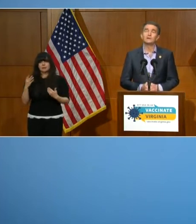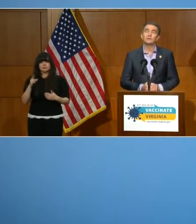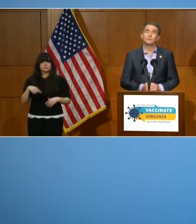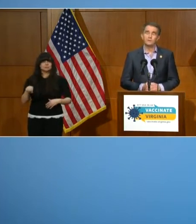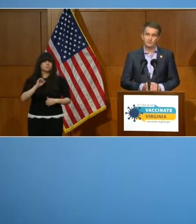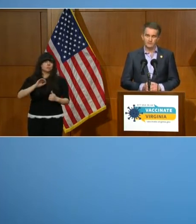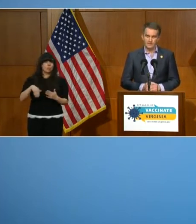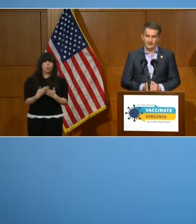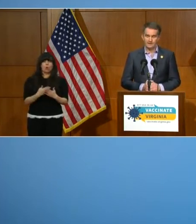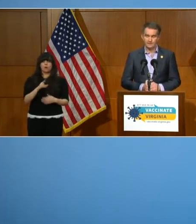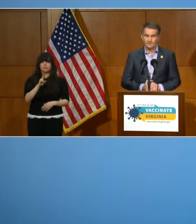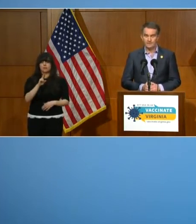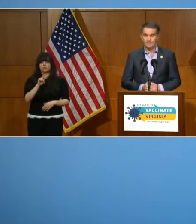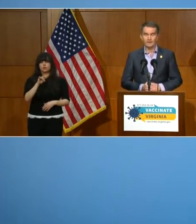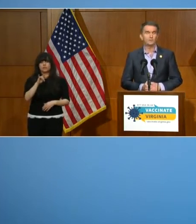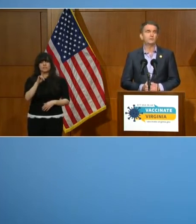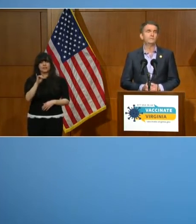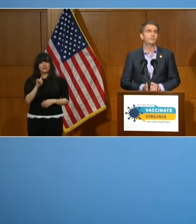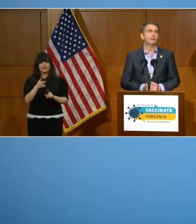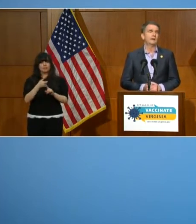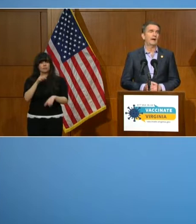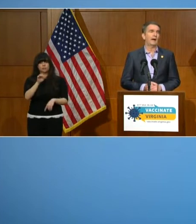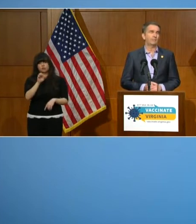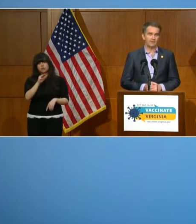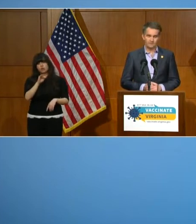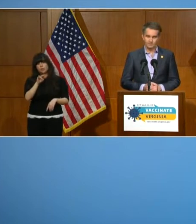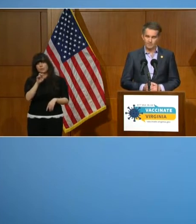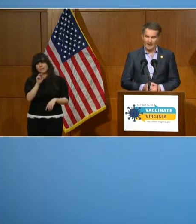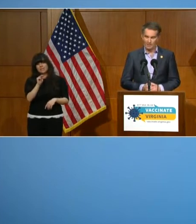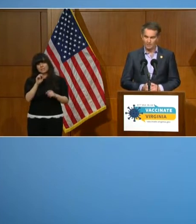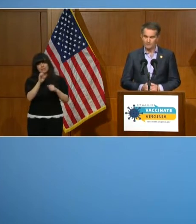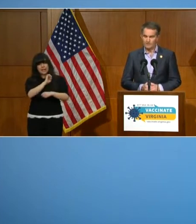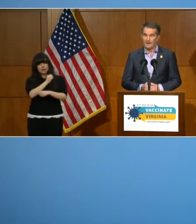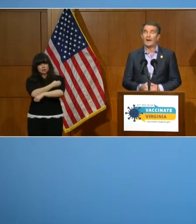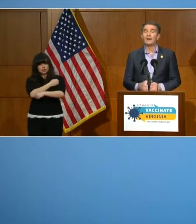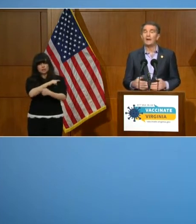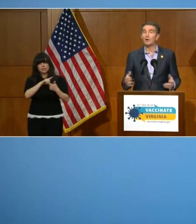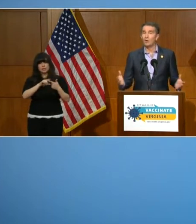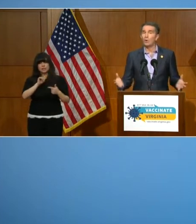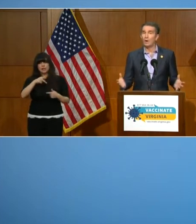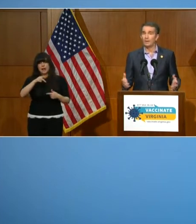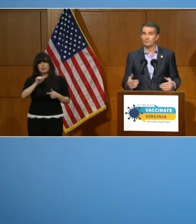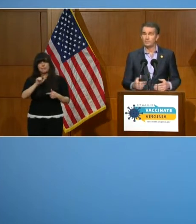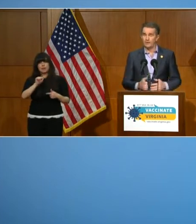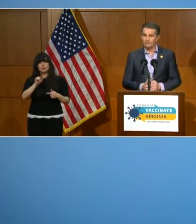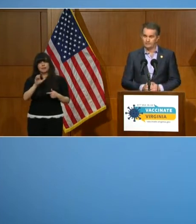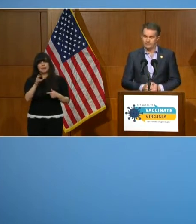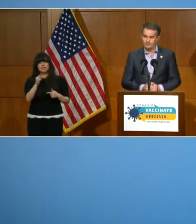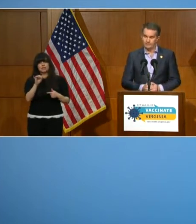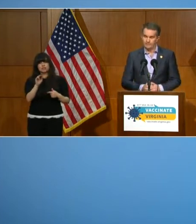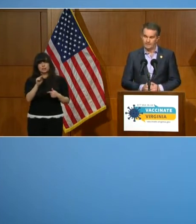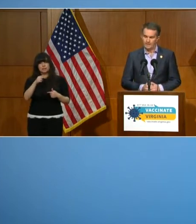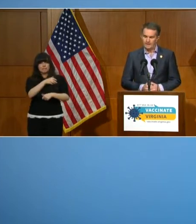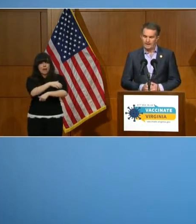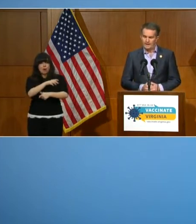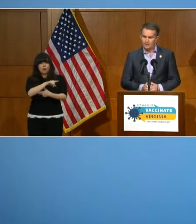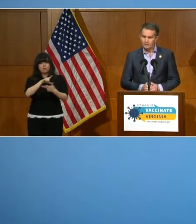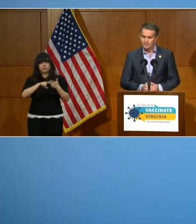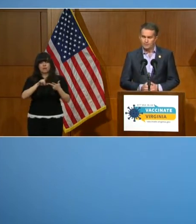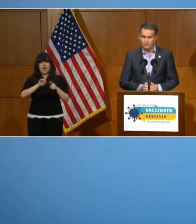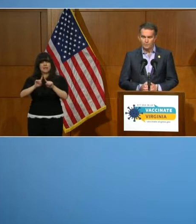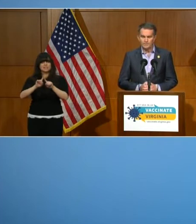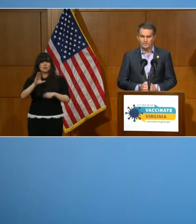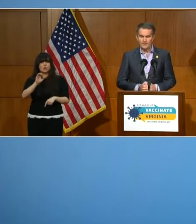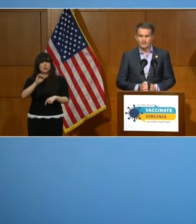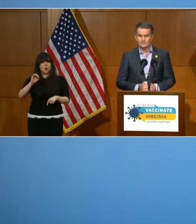utility crews at Dominion Energy, Appalachian Power, and our co-ops throughout Virginia. And I